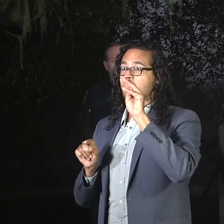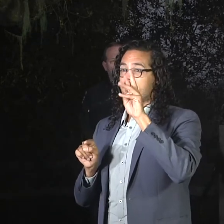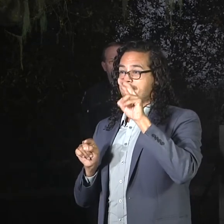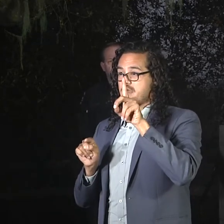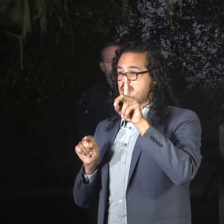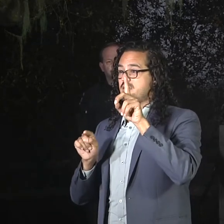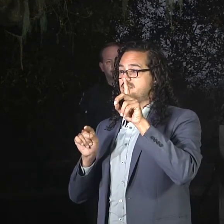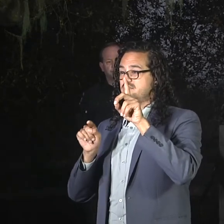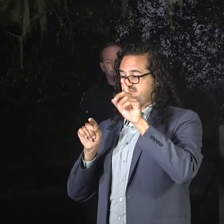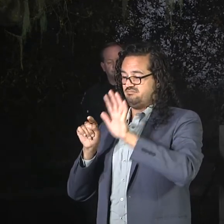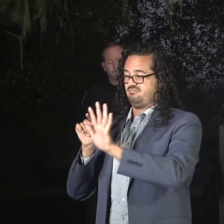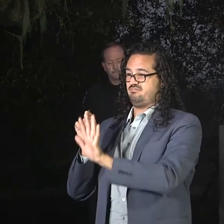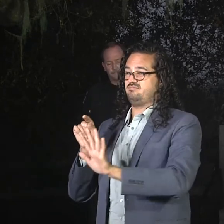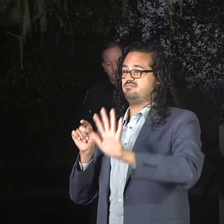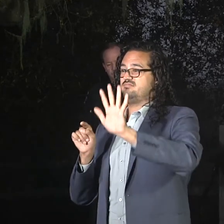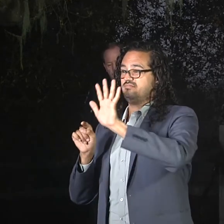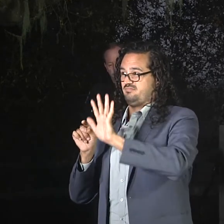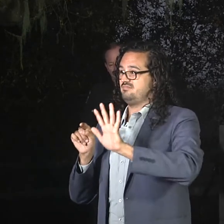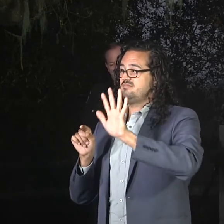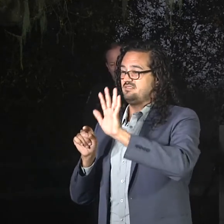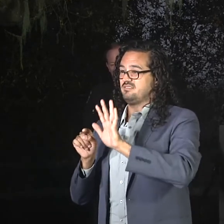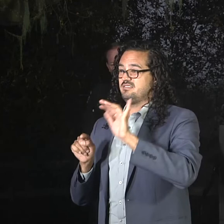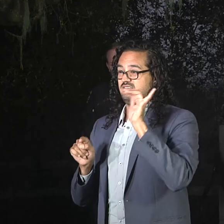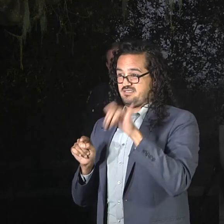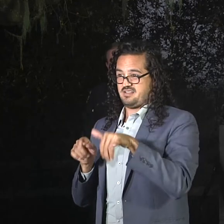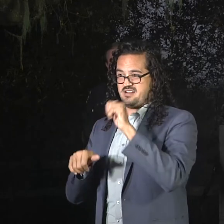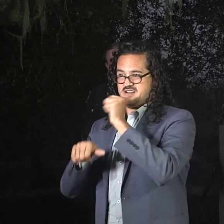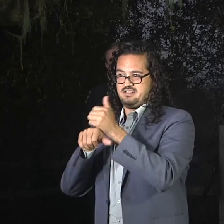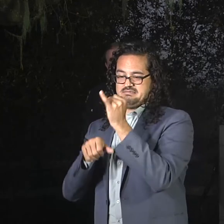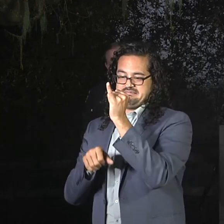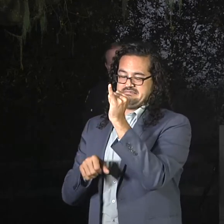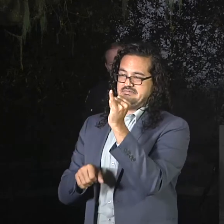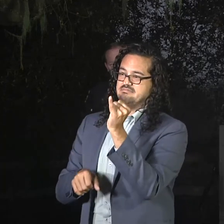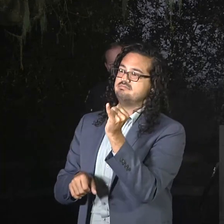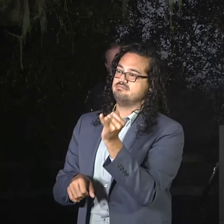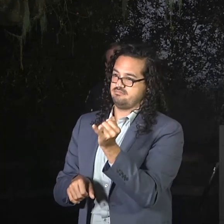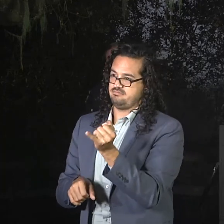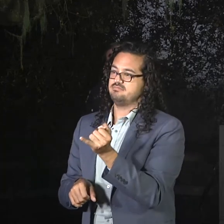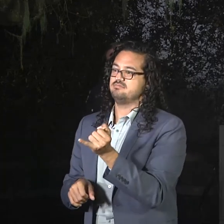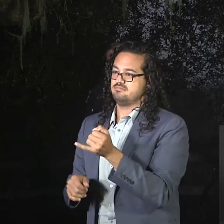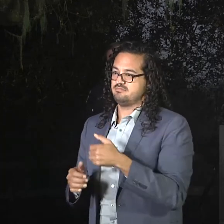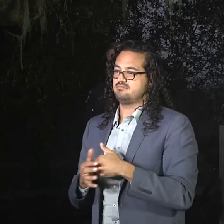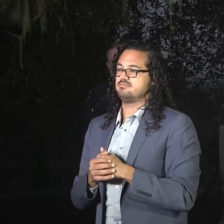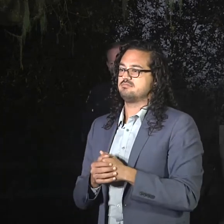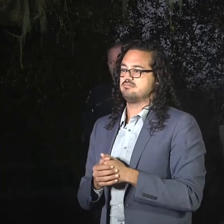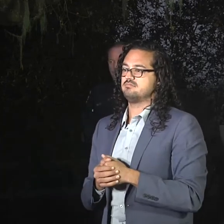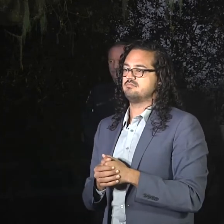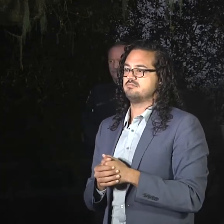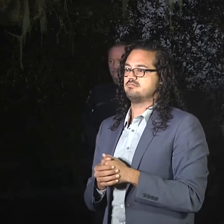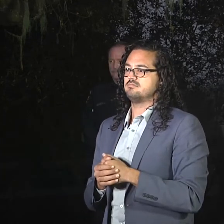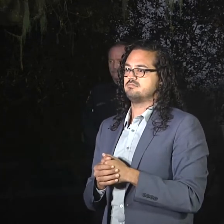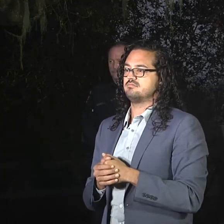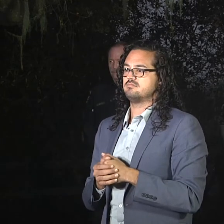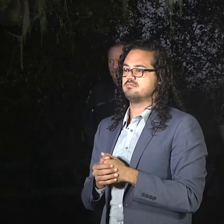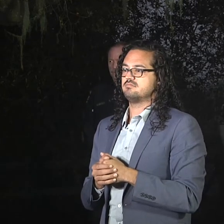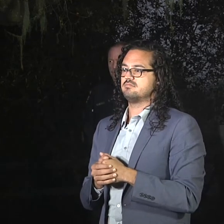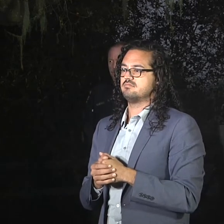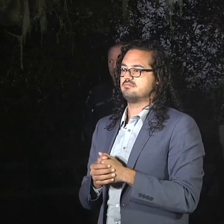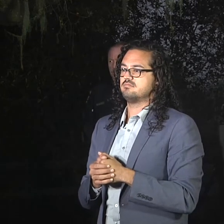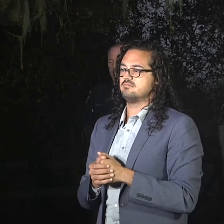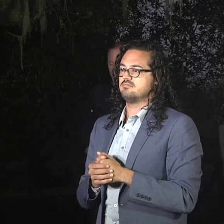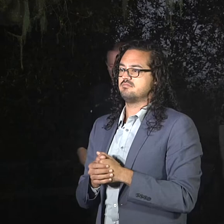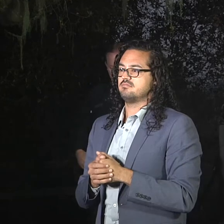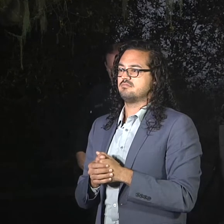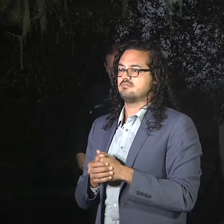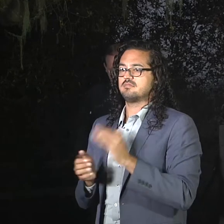the burning in the late afternoon through the evening. We're utilizing our instant meteorologists and our fire behavior analysts to help us put the plan together and